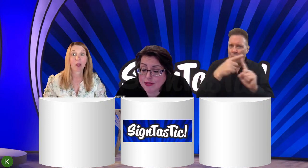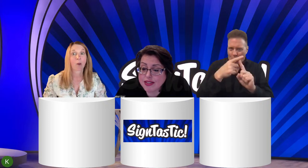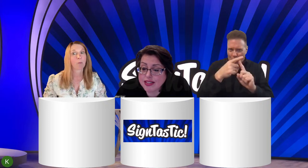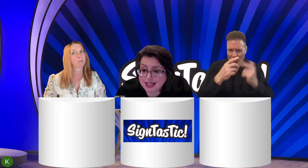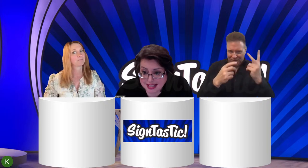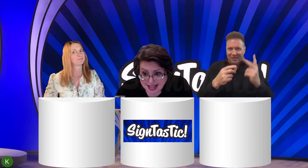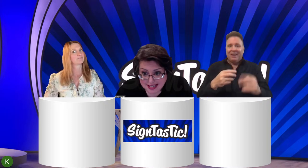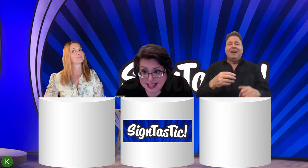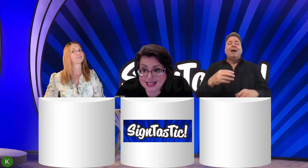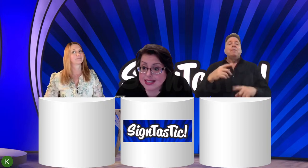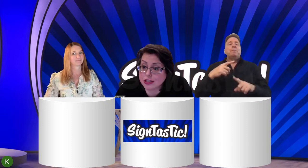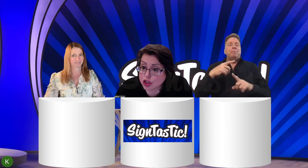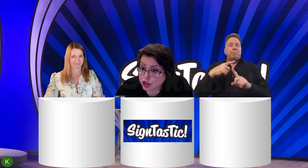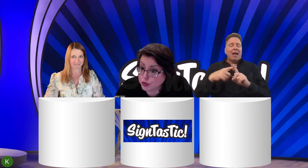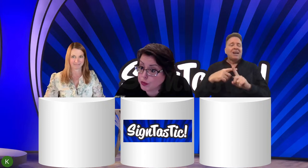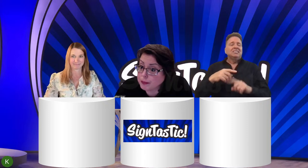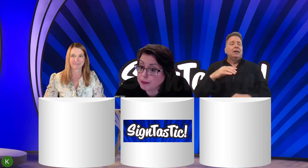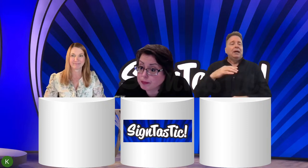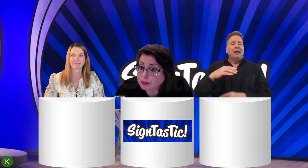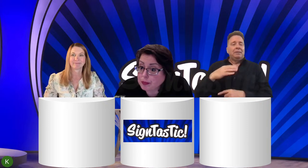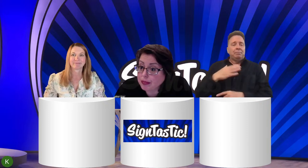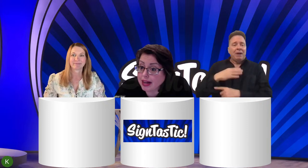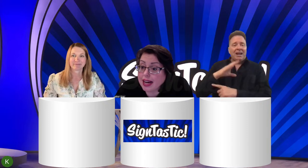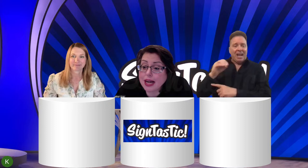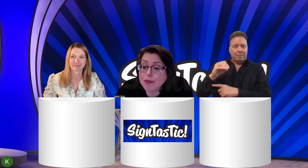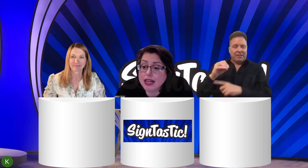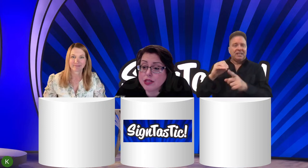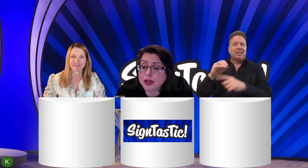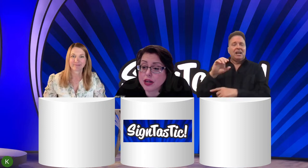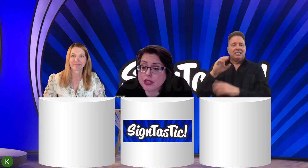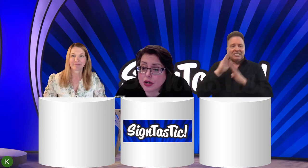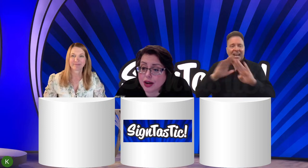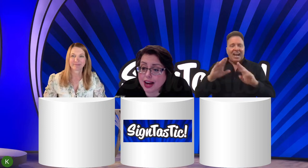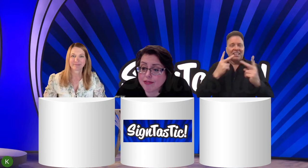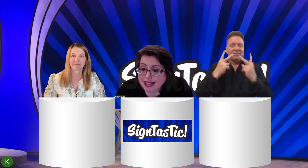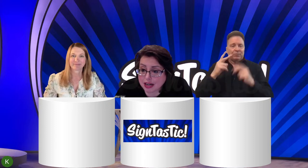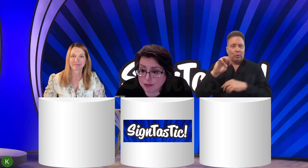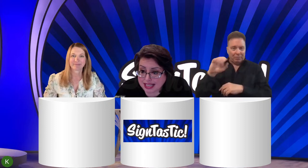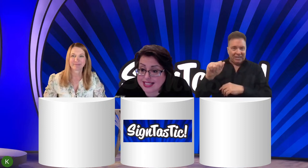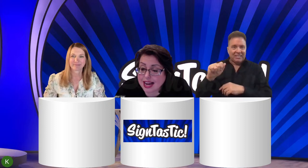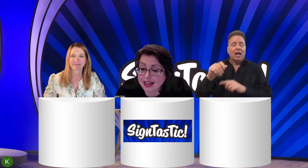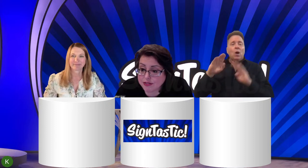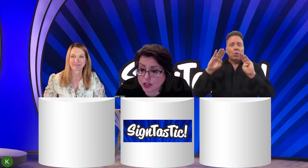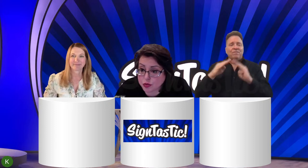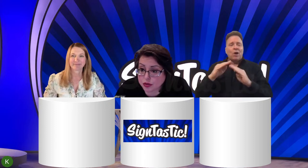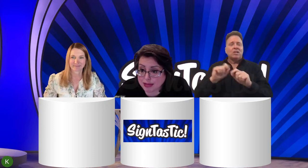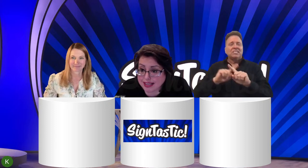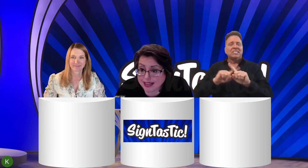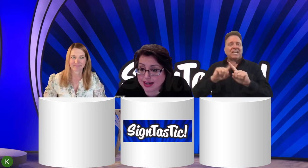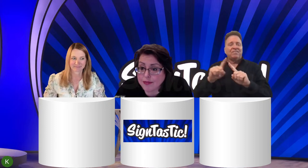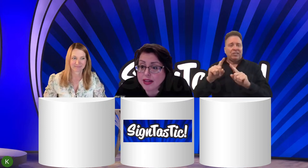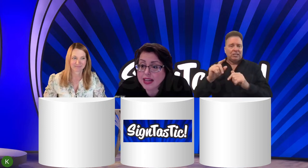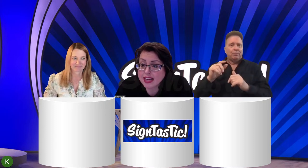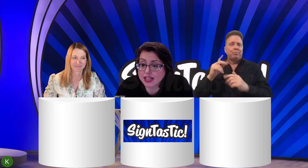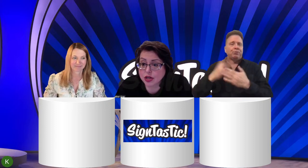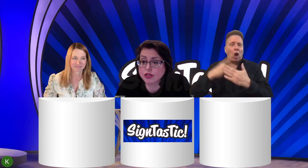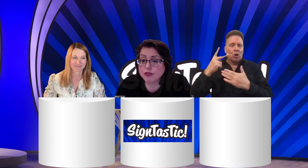Scientastic season two. Plus, we also have my company, Silent Visual Media, is also